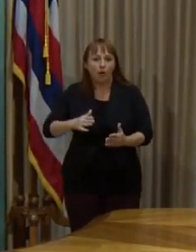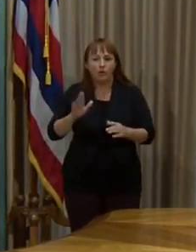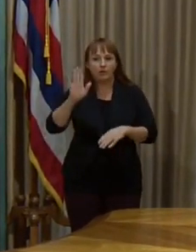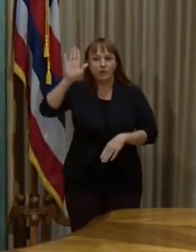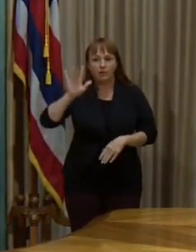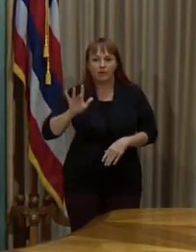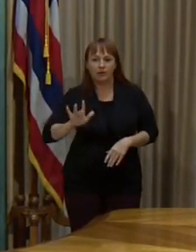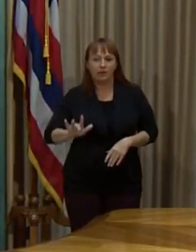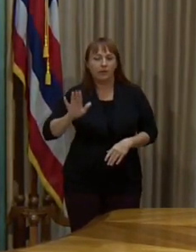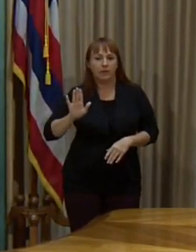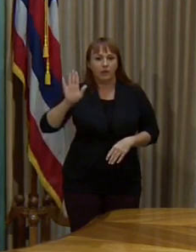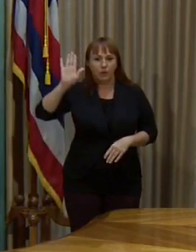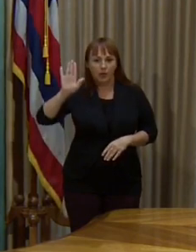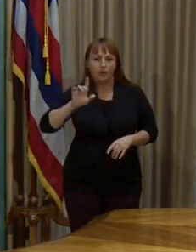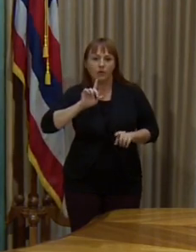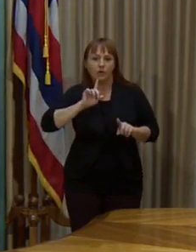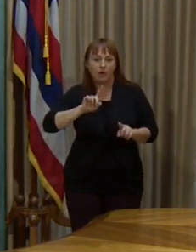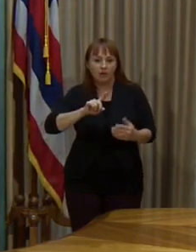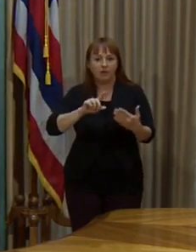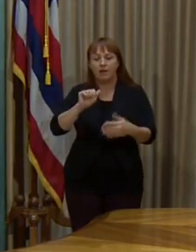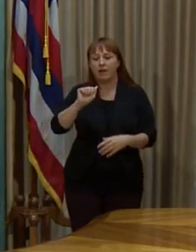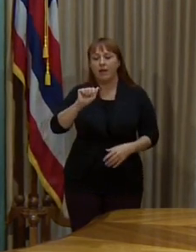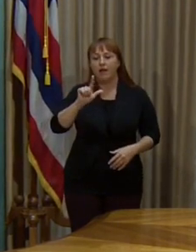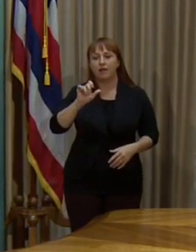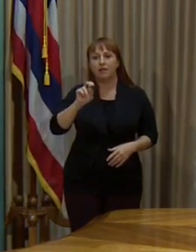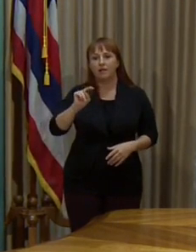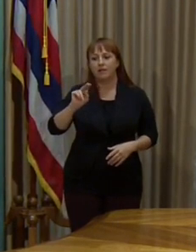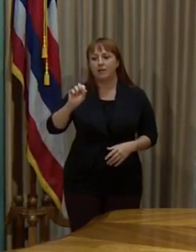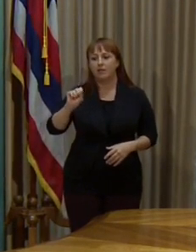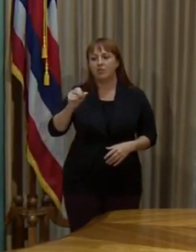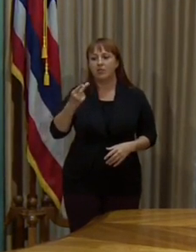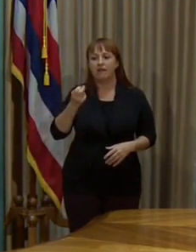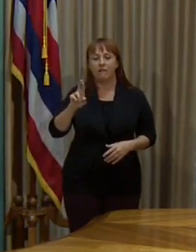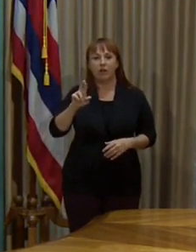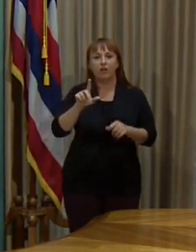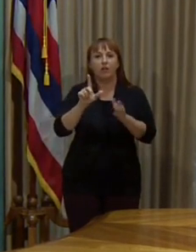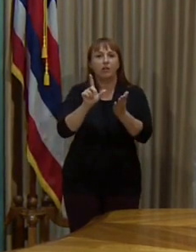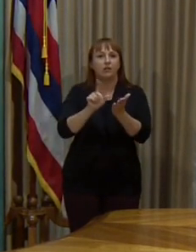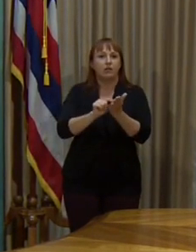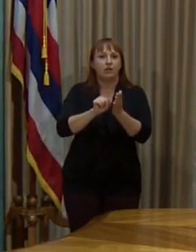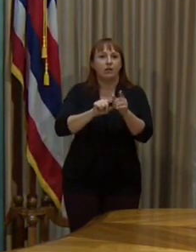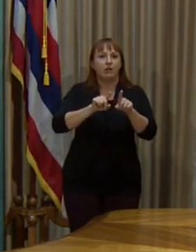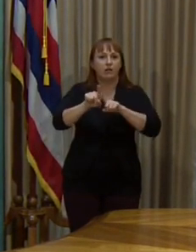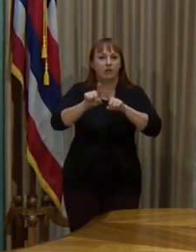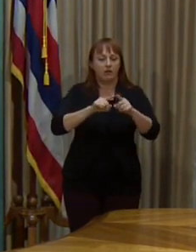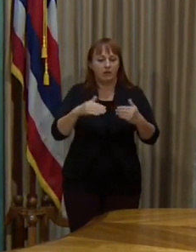please raise your virtual hand. We'll go to Allison Schafer's first, our advertiser. Go ahead, Allison.